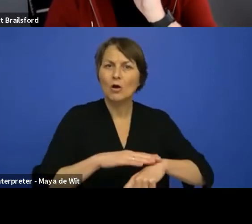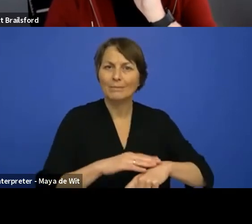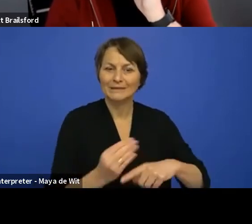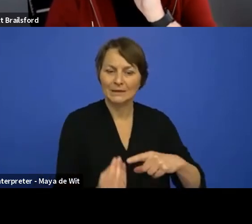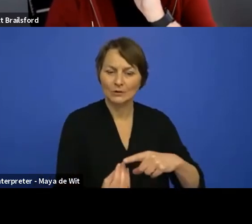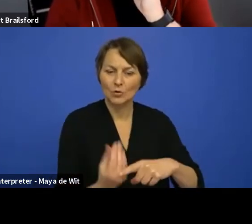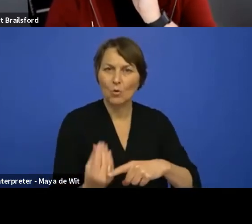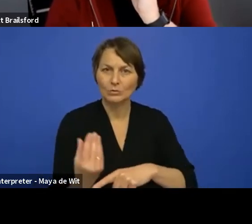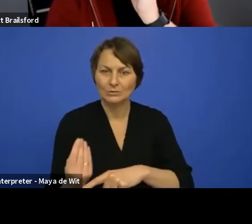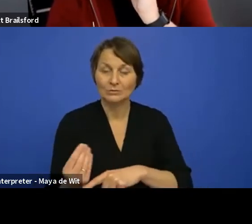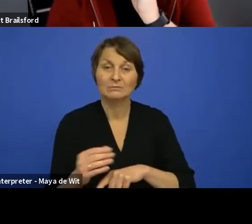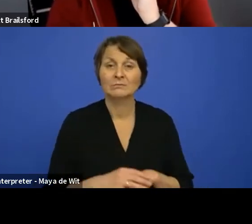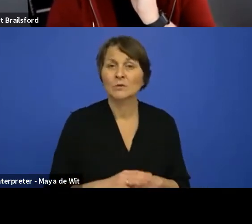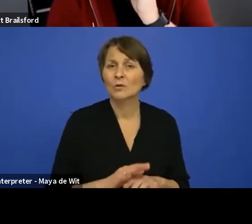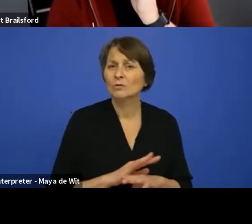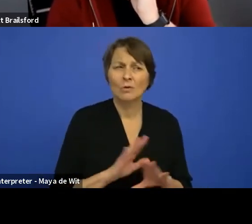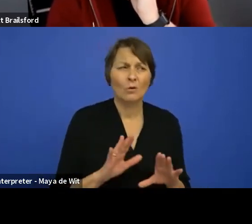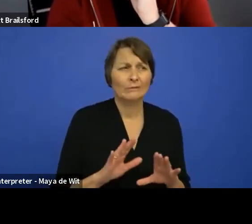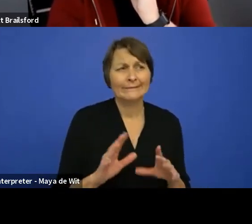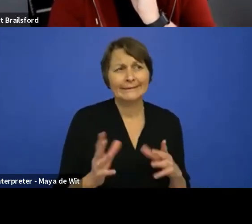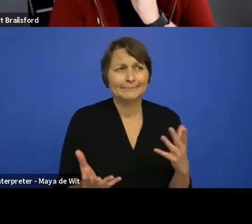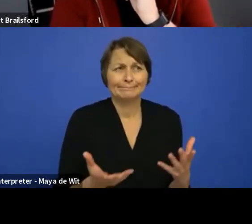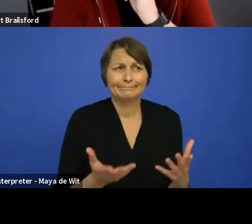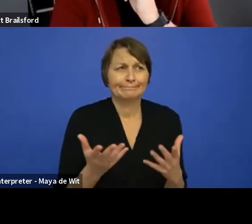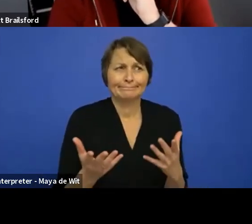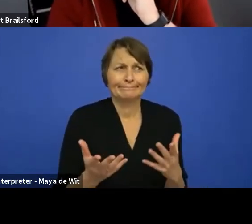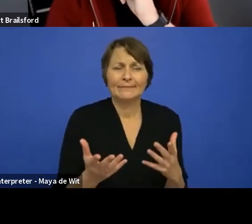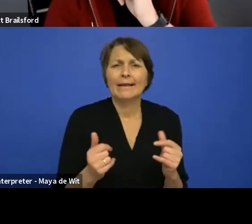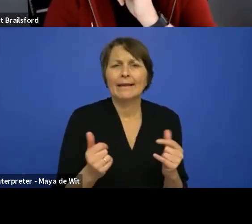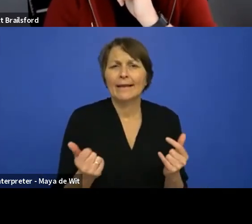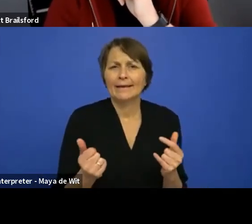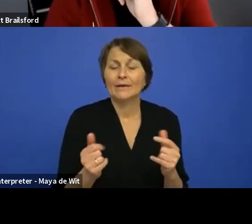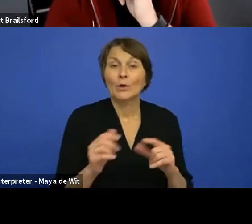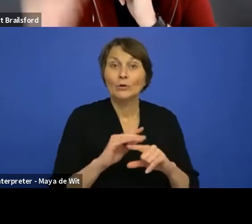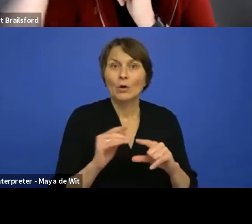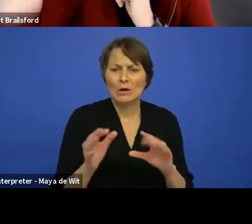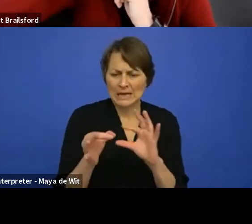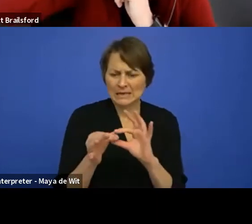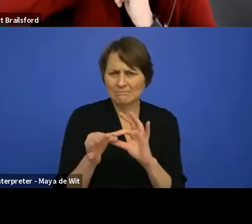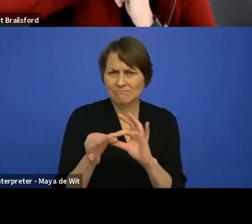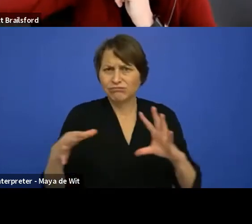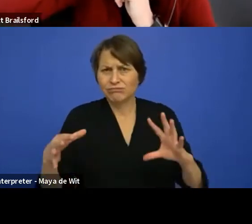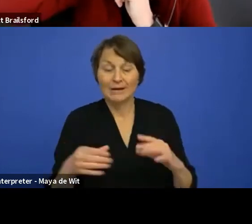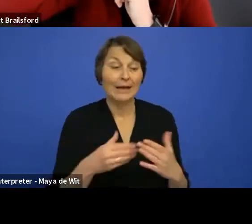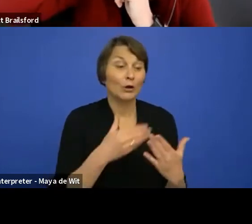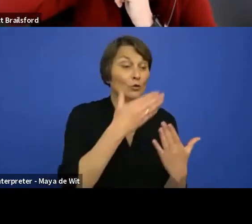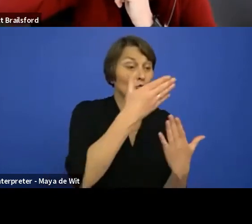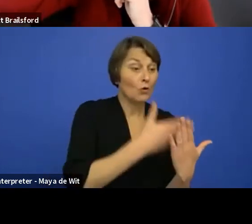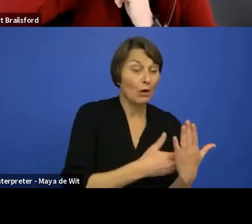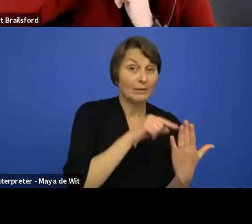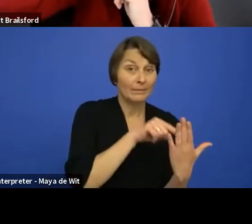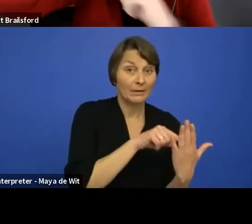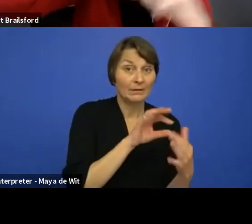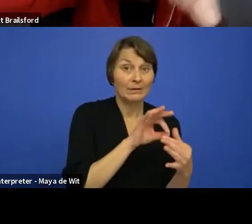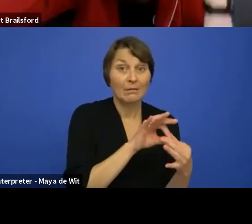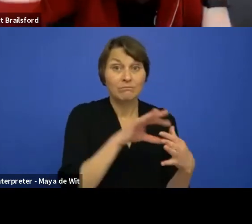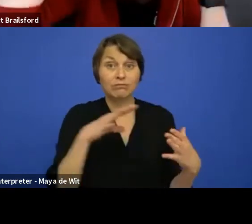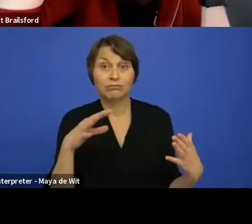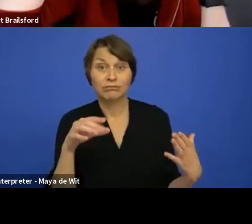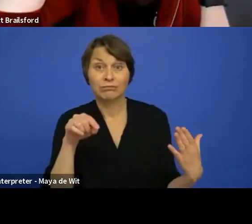you know, decoupling between the documentation, all the information